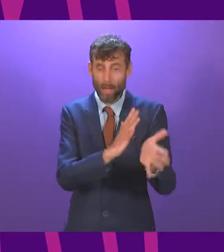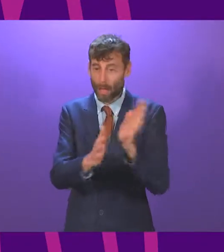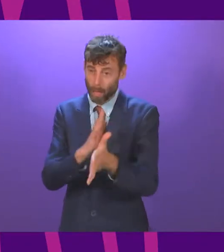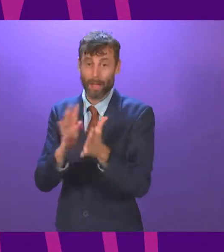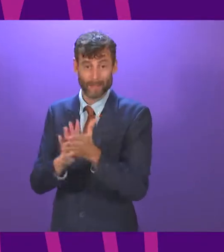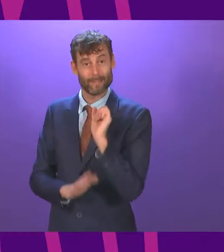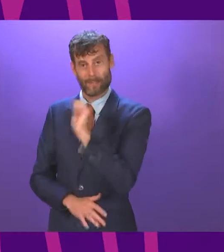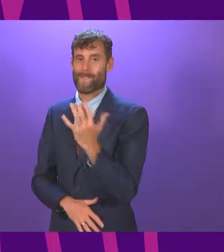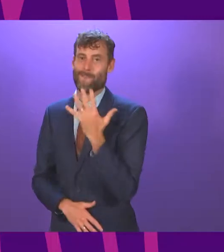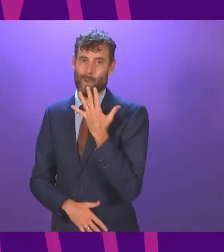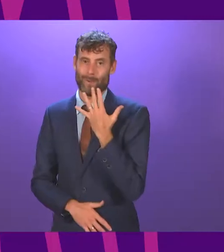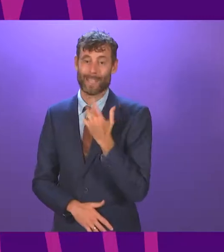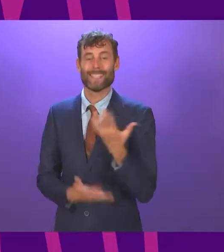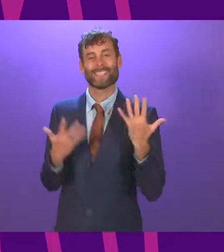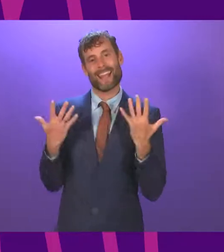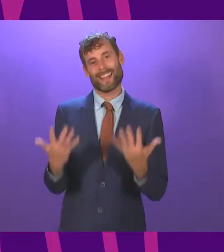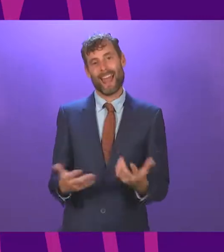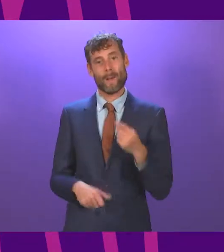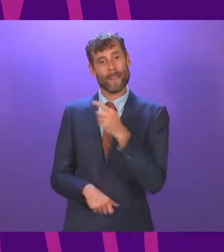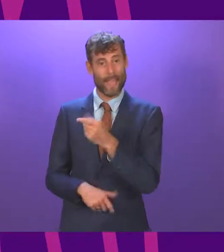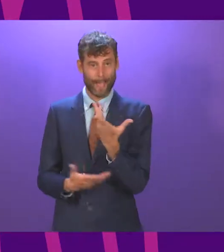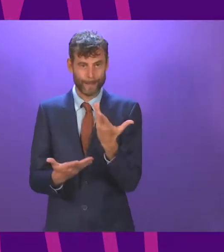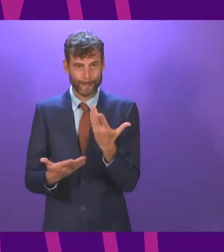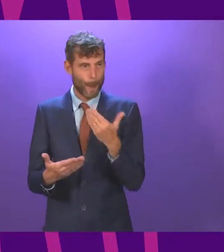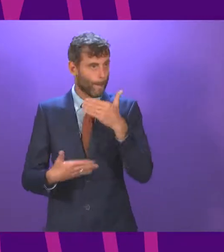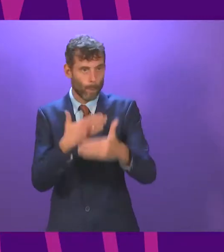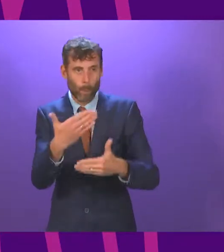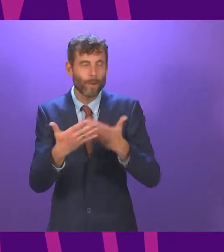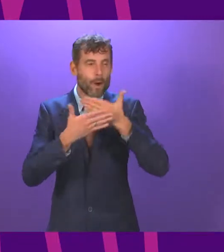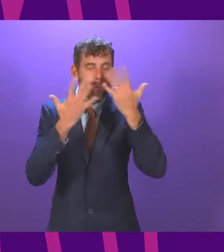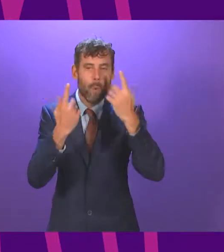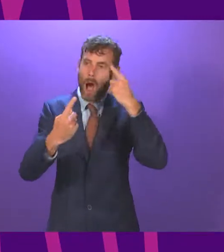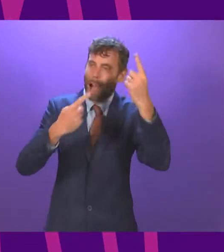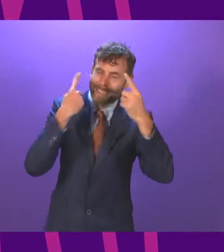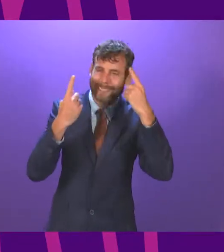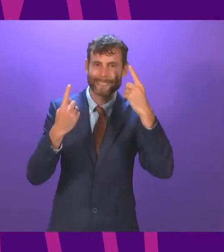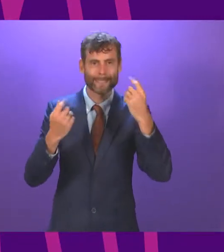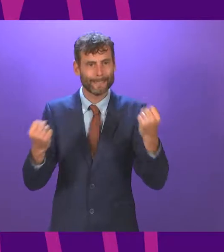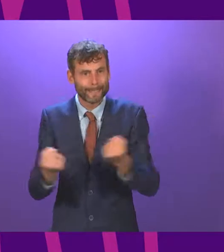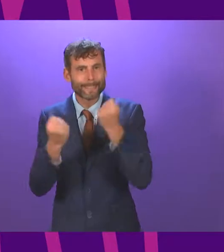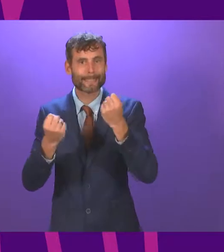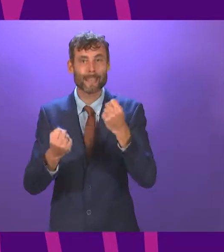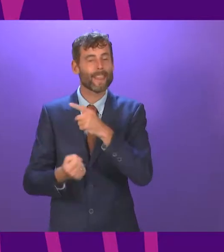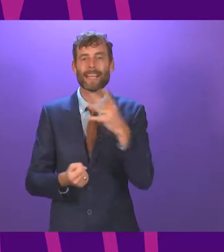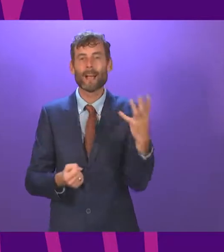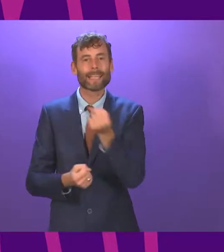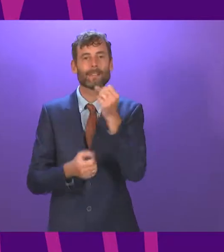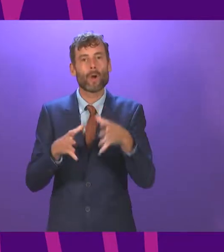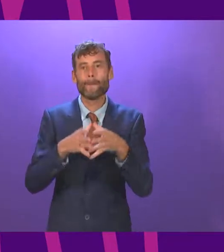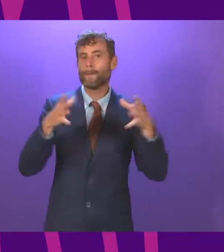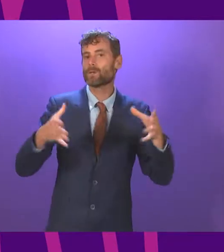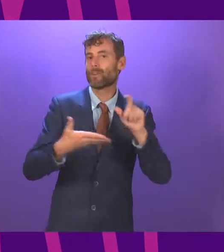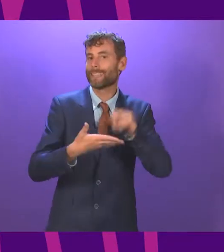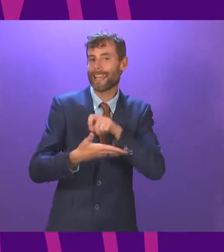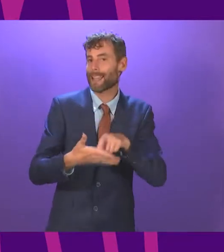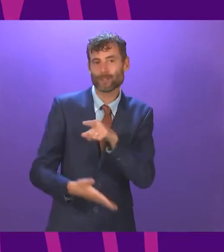Now the best they can do after falling short on that all-important and expected electoral majority is to draft in some